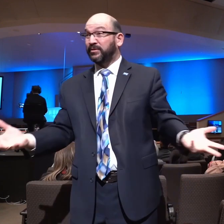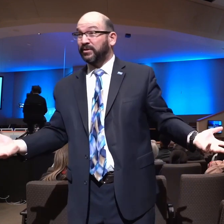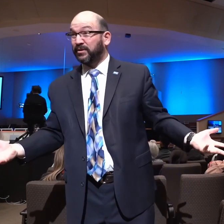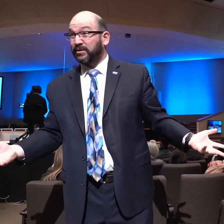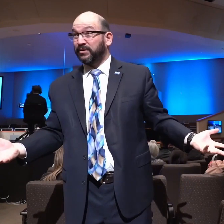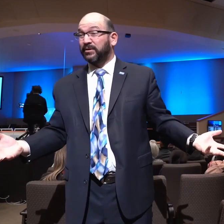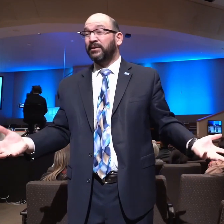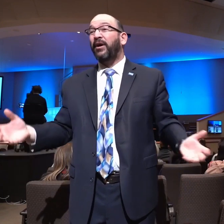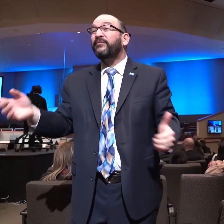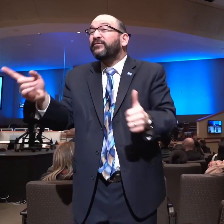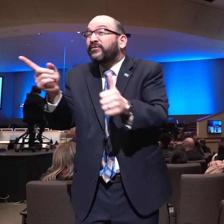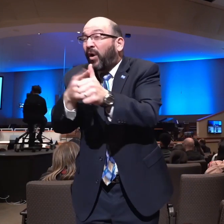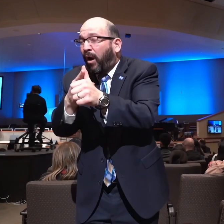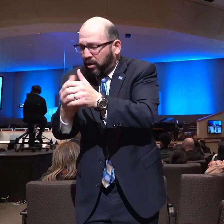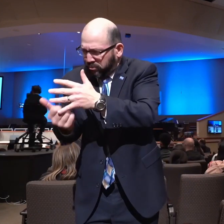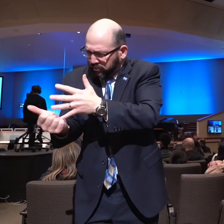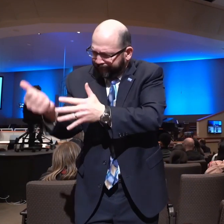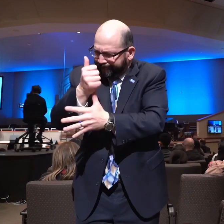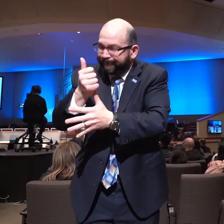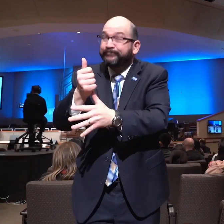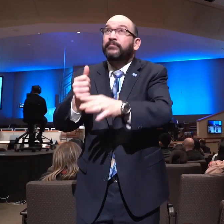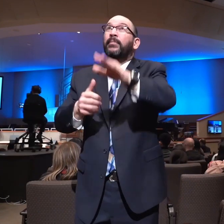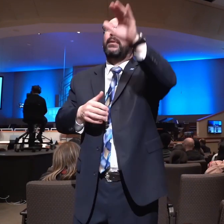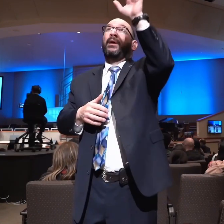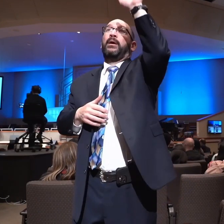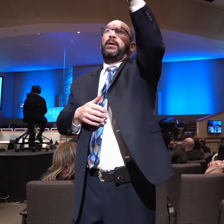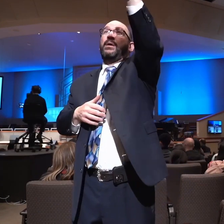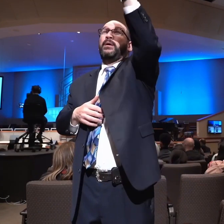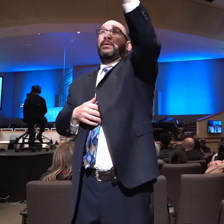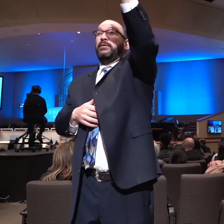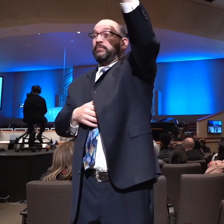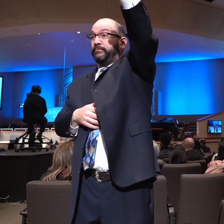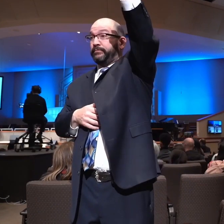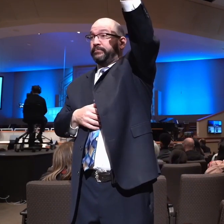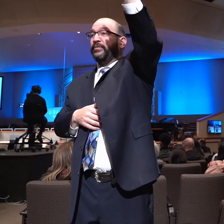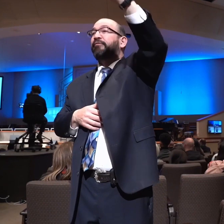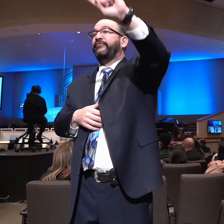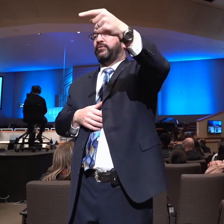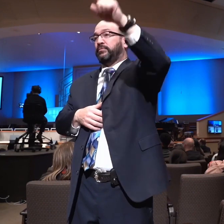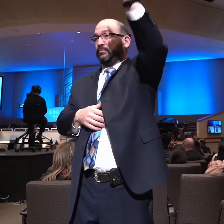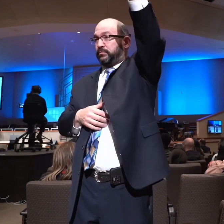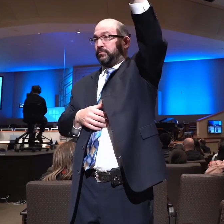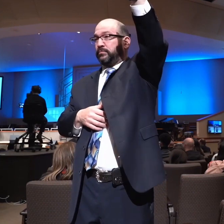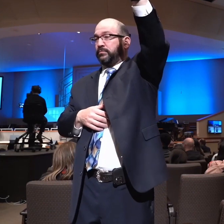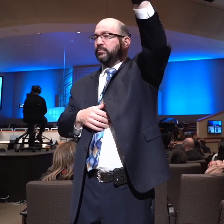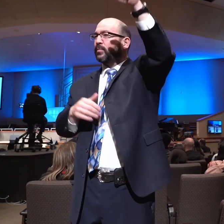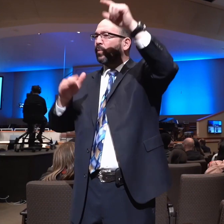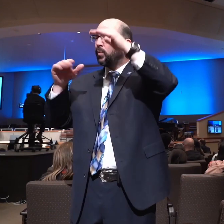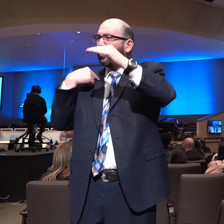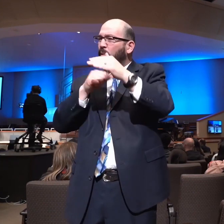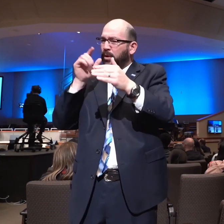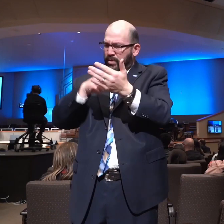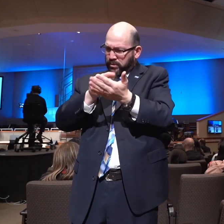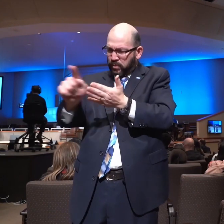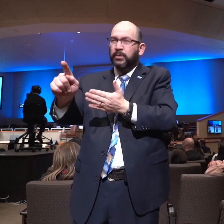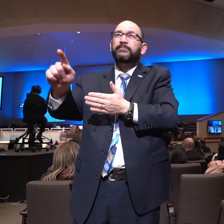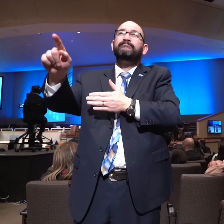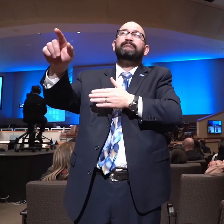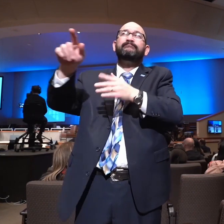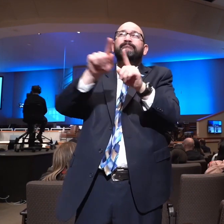first of all, prayer and supplication. May we walk with Jesus this week. May we not